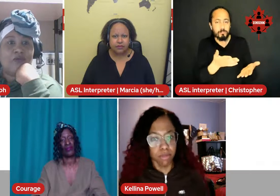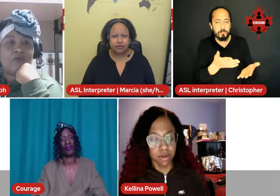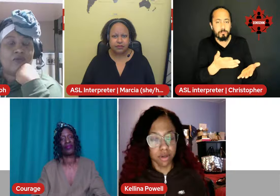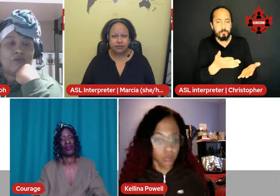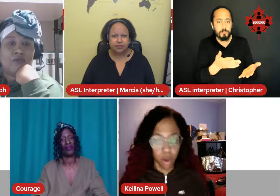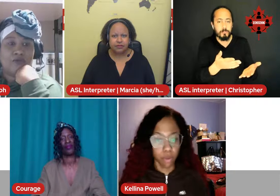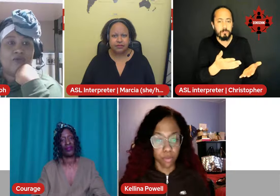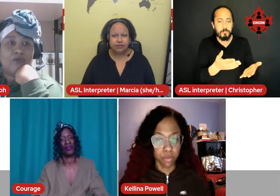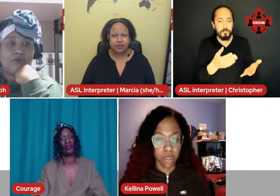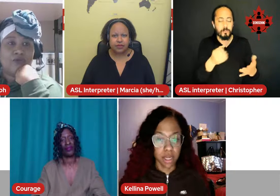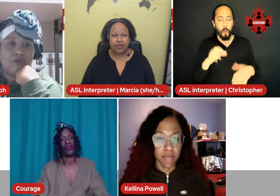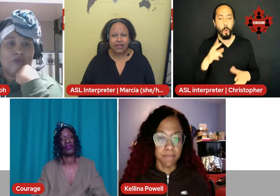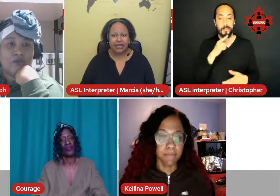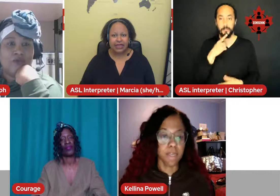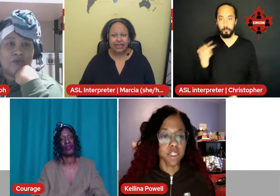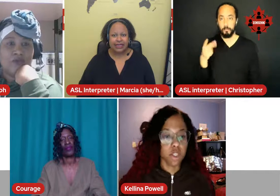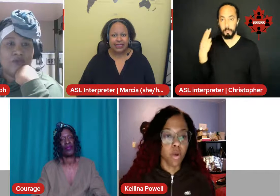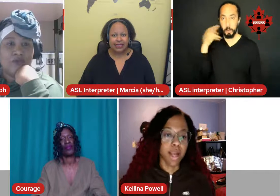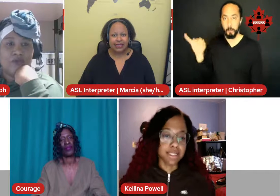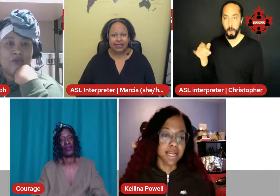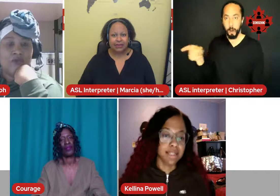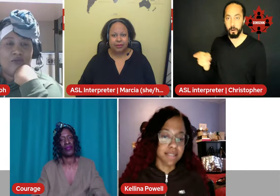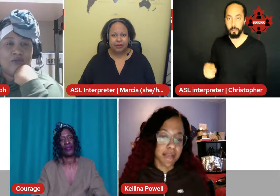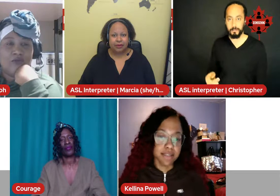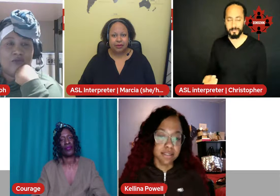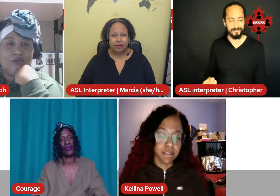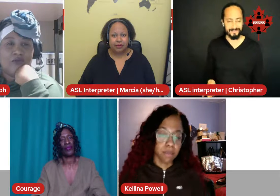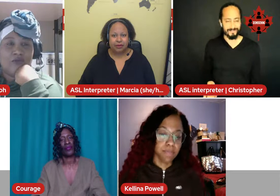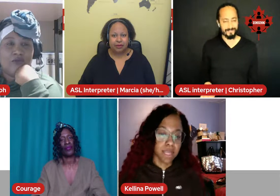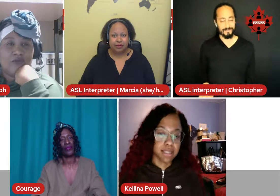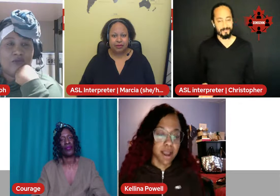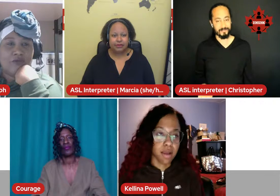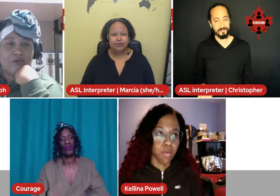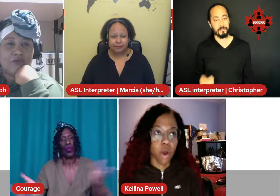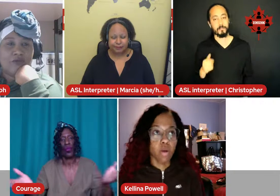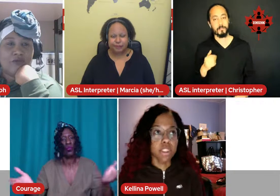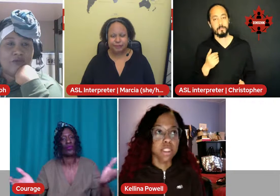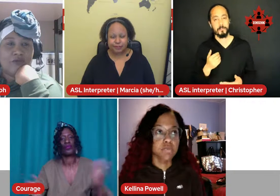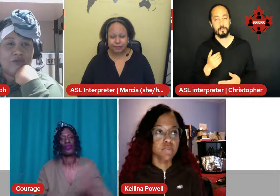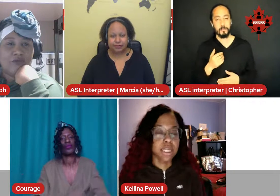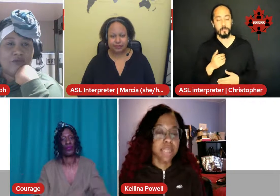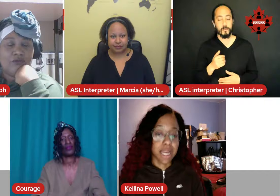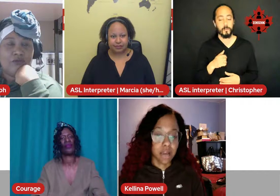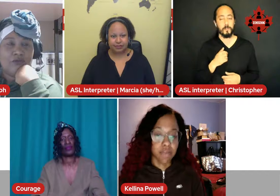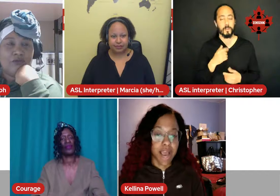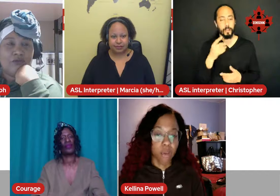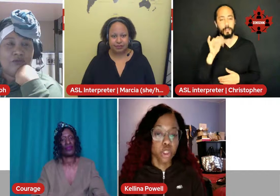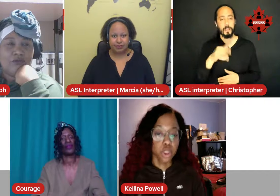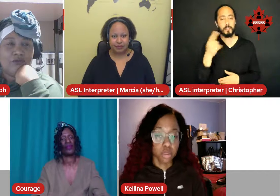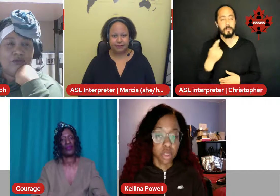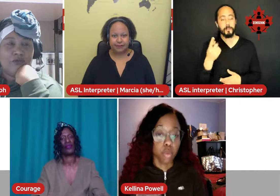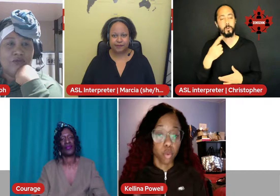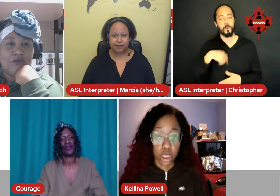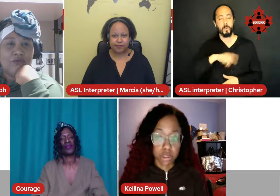Hmm. Uh huh. So I said that it's something that we all need to really think of how we're using the words.